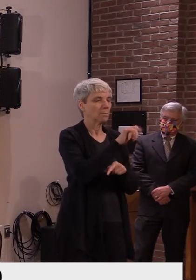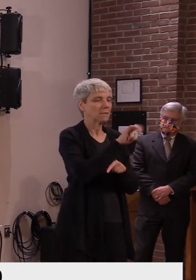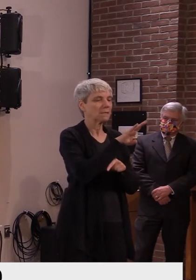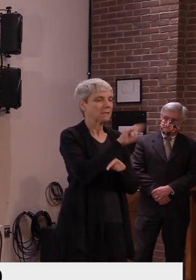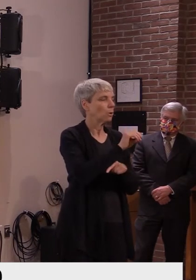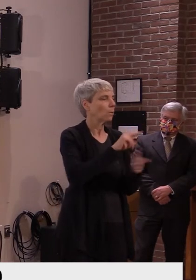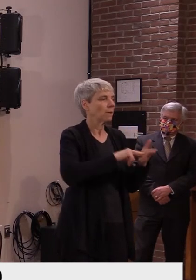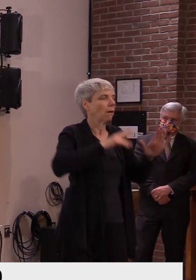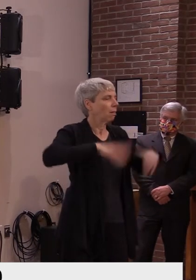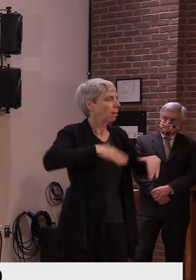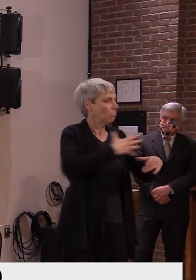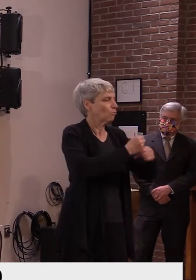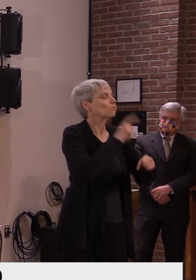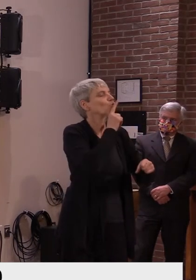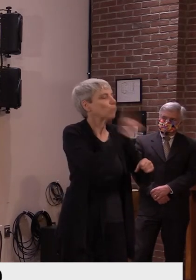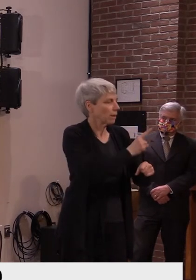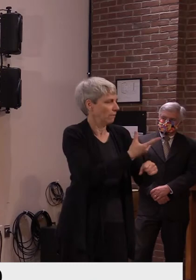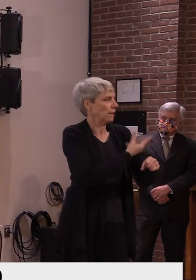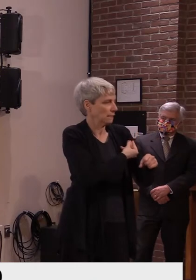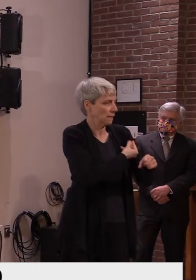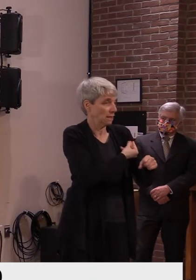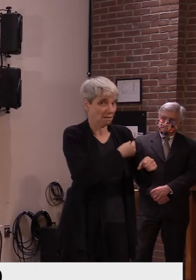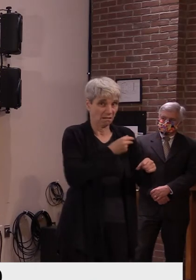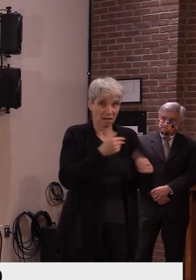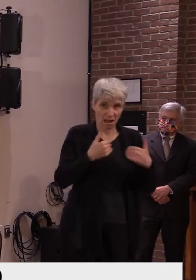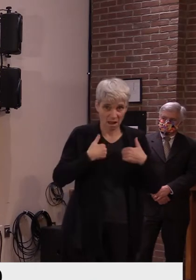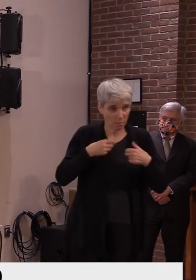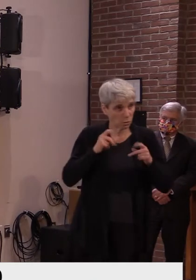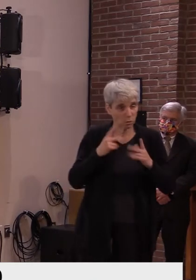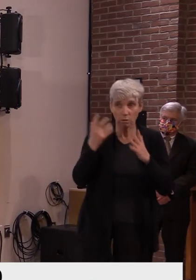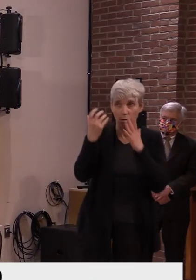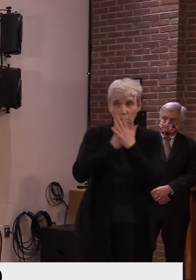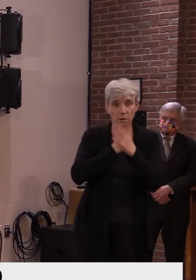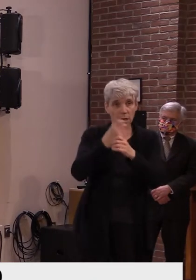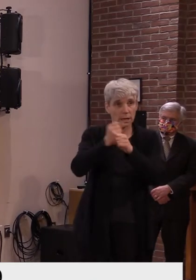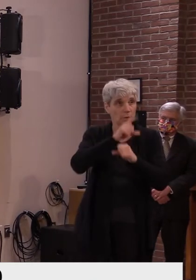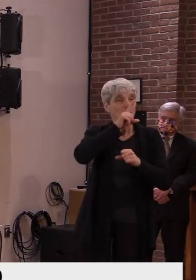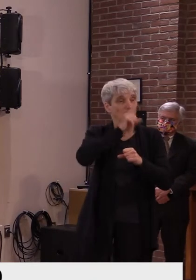actual vaccine? I believe that is the case, but I'll let the experts answer.